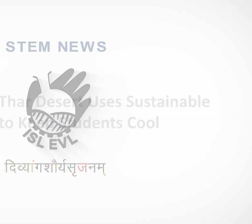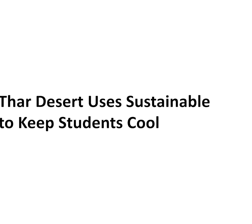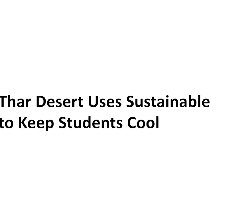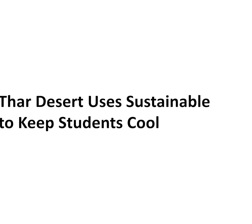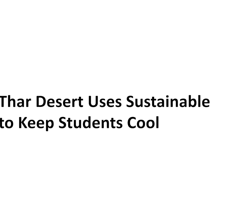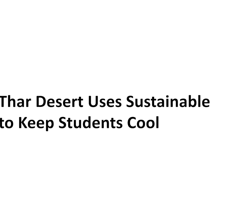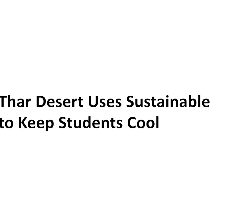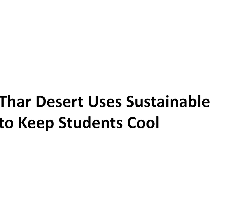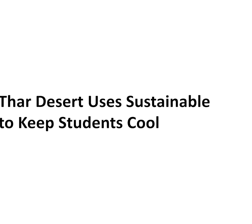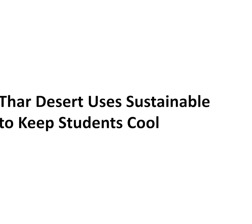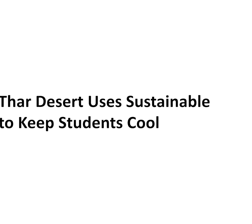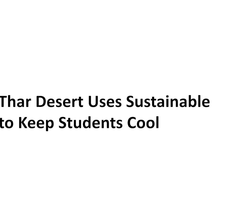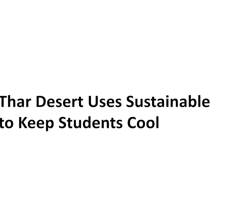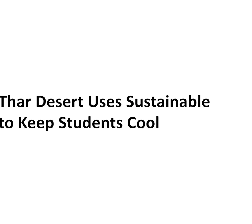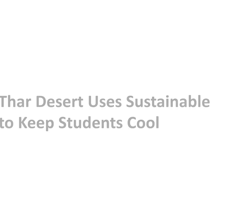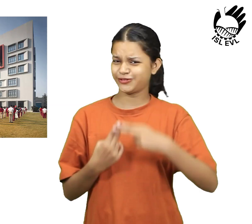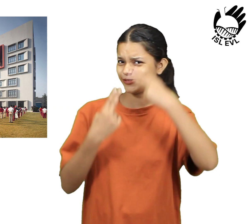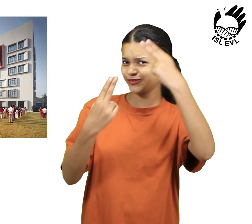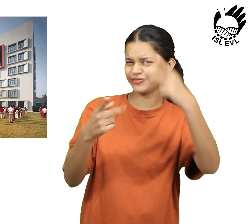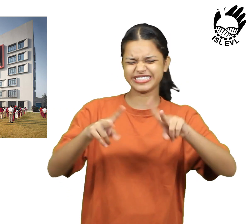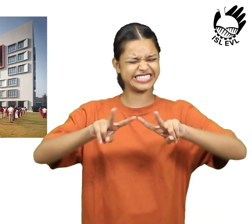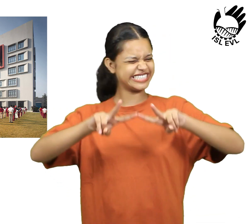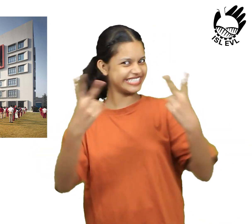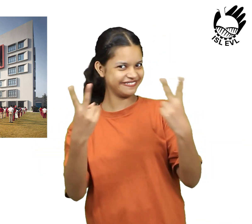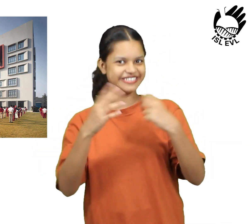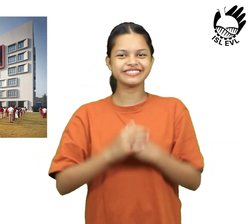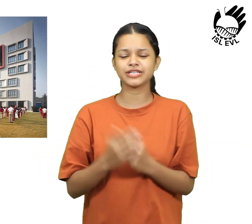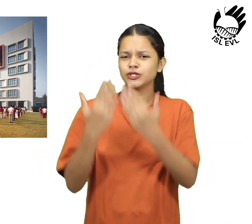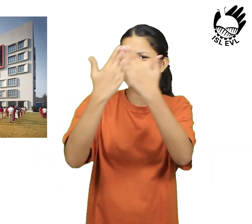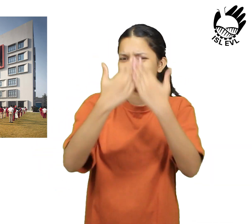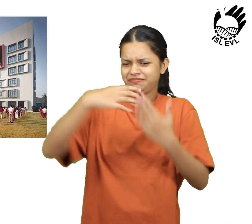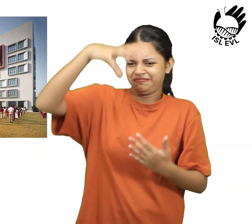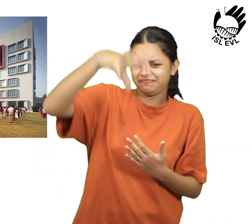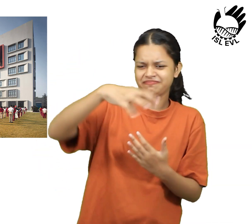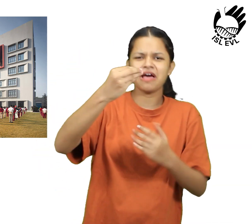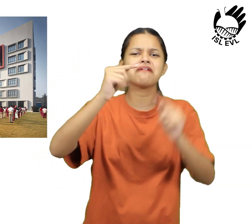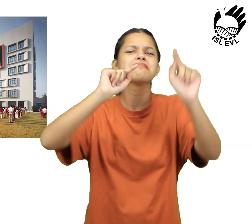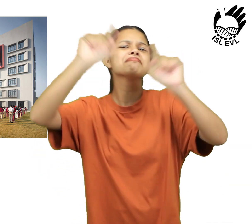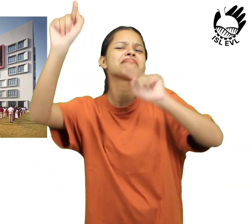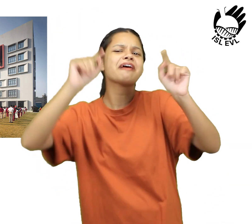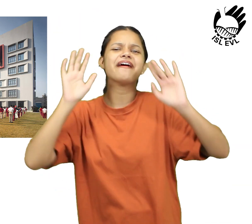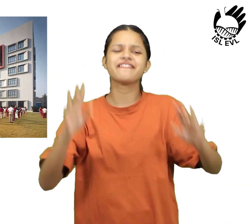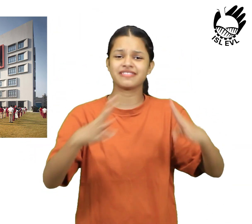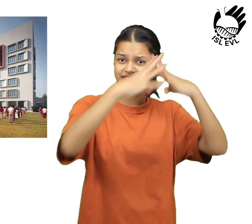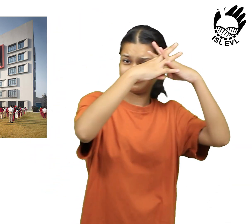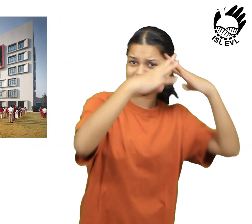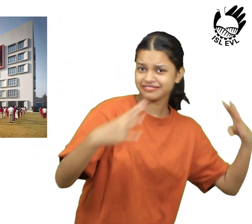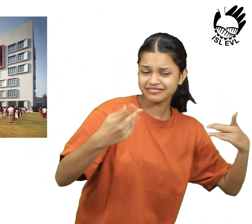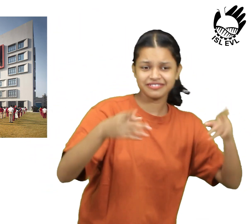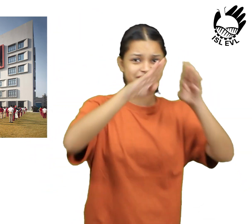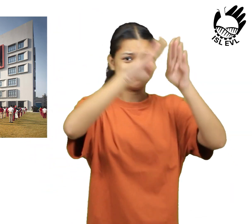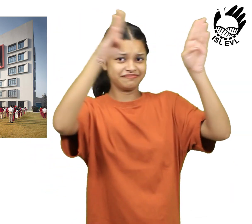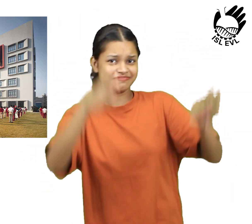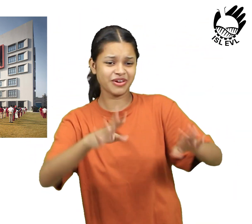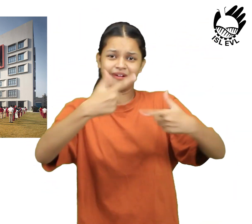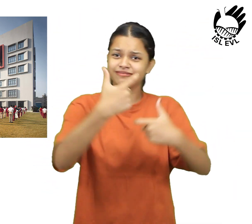A new school in the Thar deserts in India is making headlines for its unique design and sustainable features. The